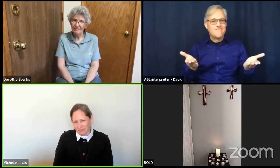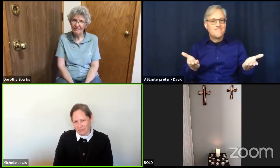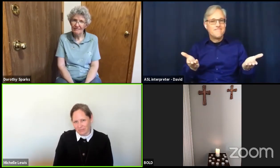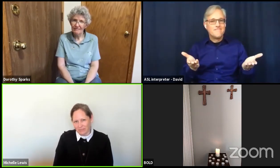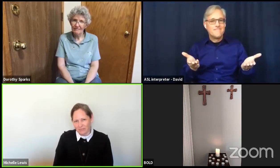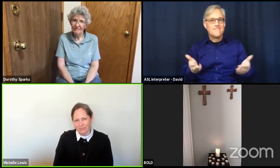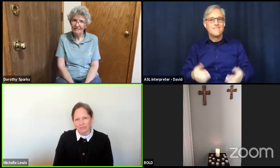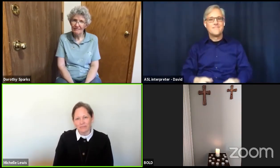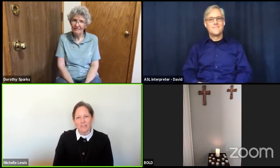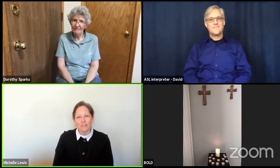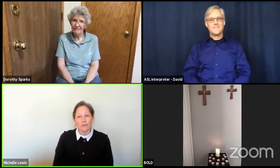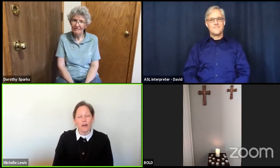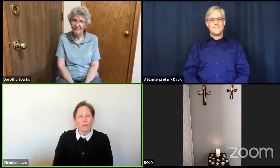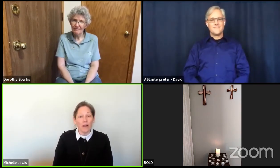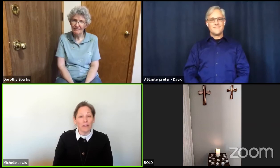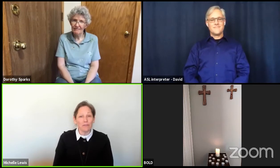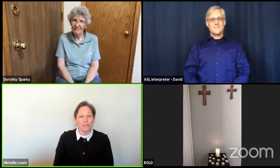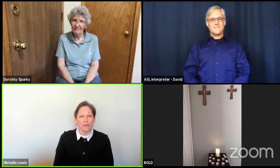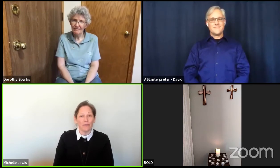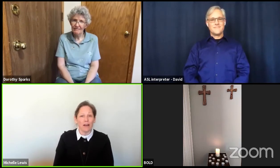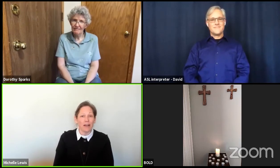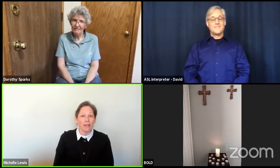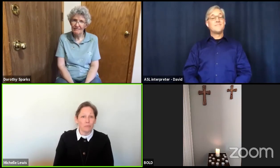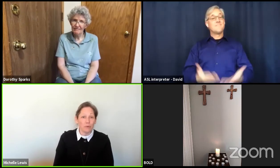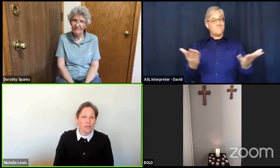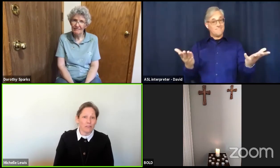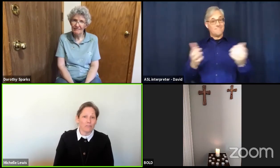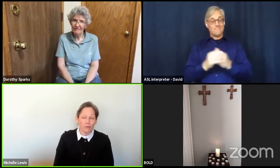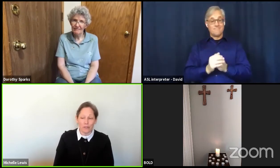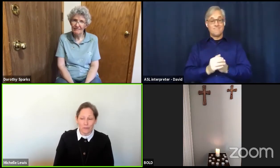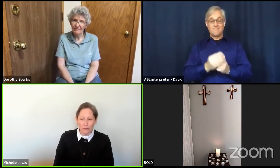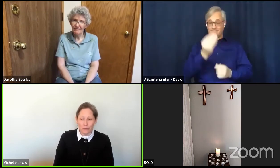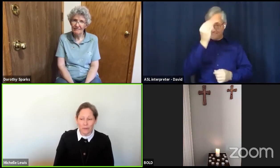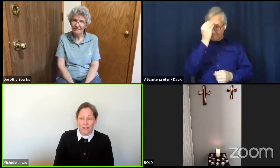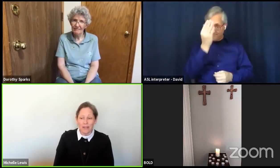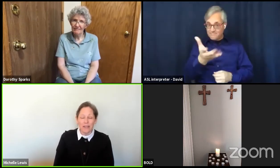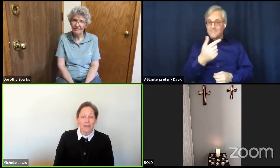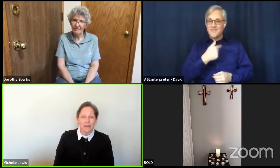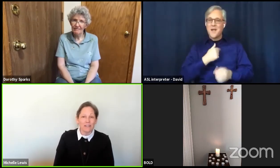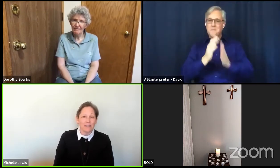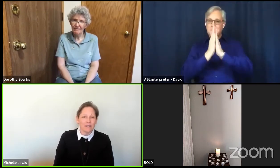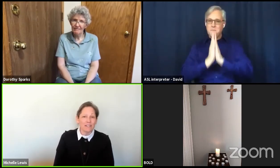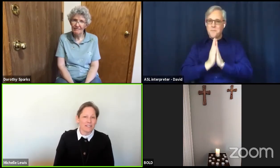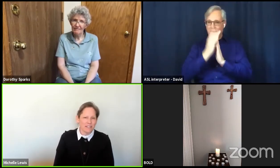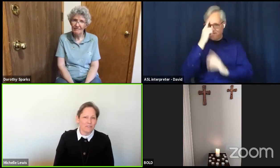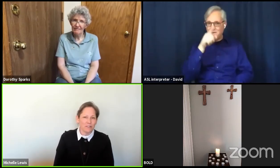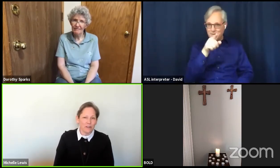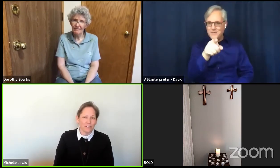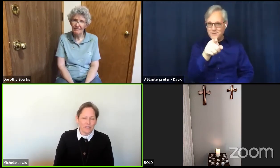so i want you to know i'm praying for you in these difficult days